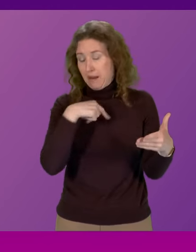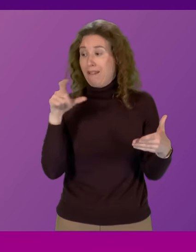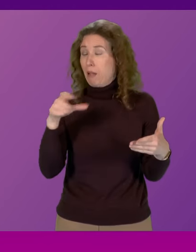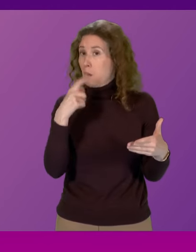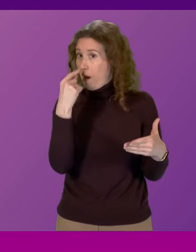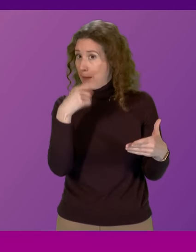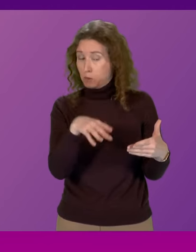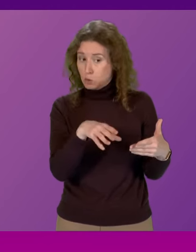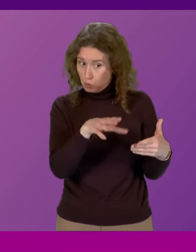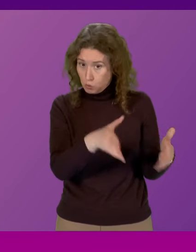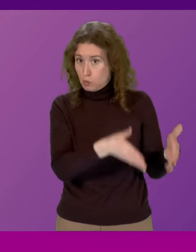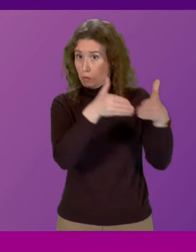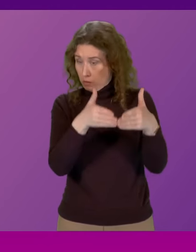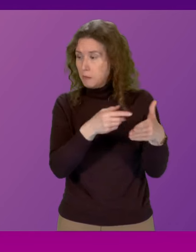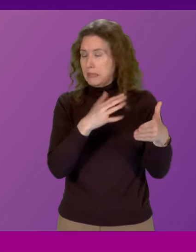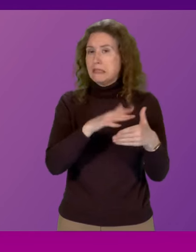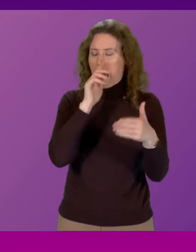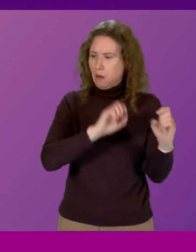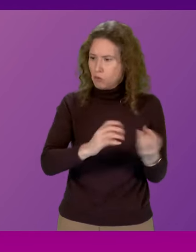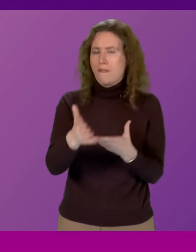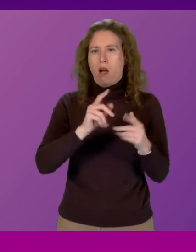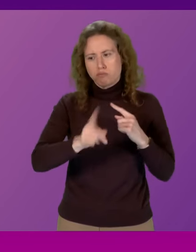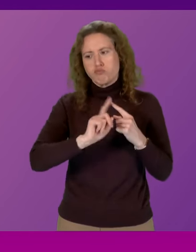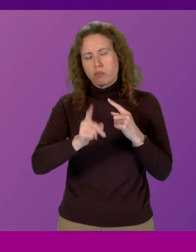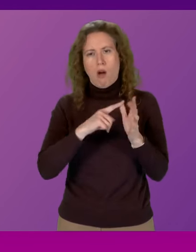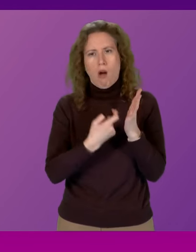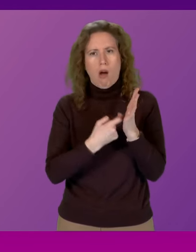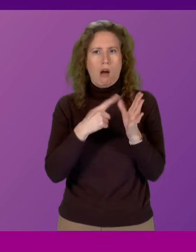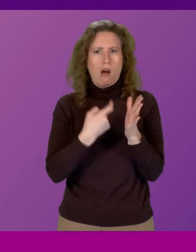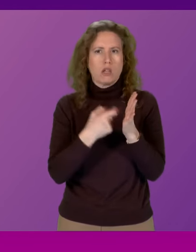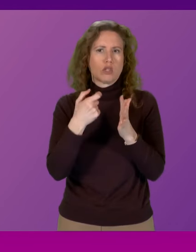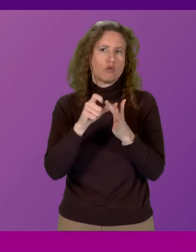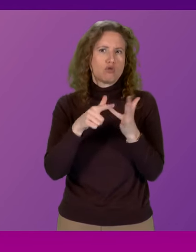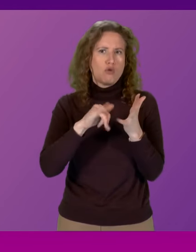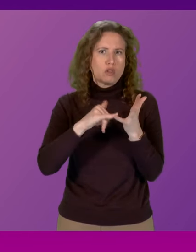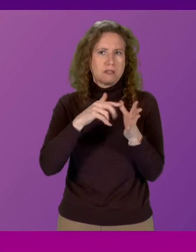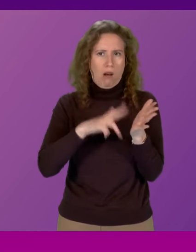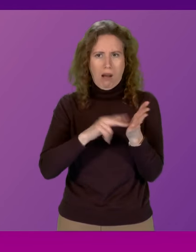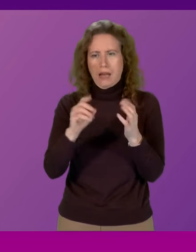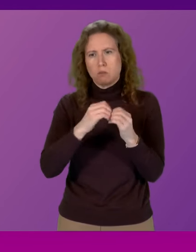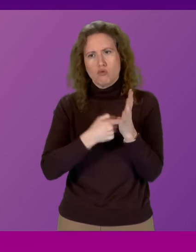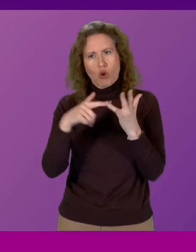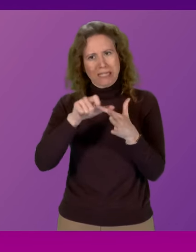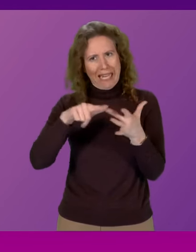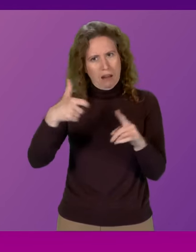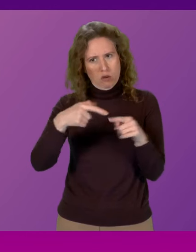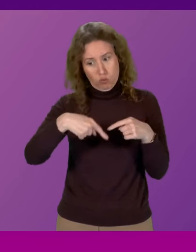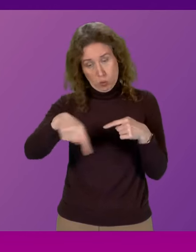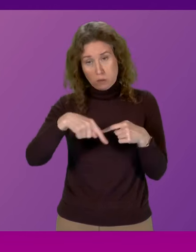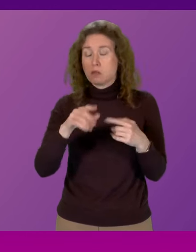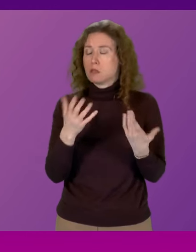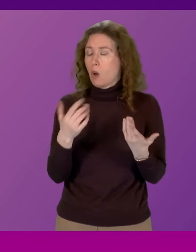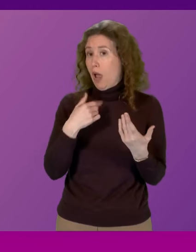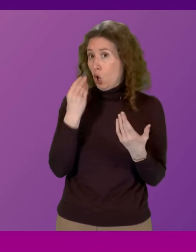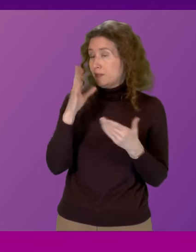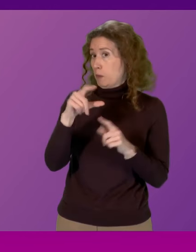up services on the Adrosan Brodick route that being said in my visit to Arran I heard very clearly from the community